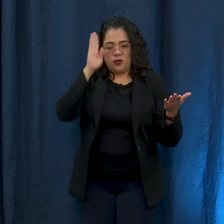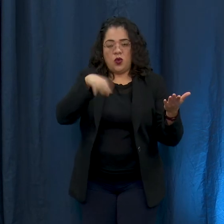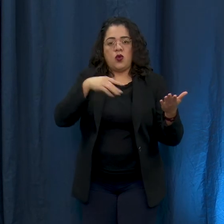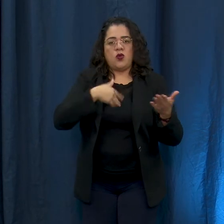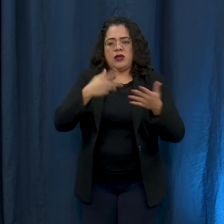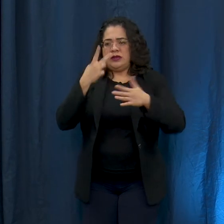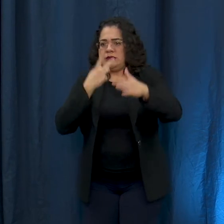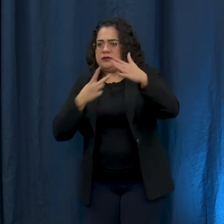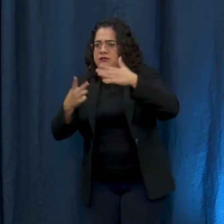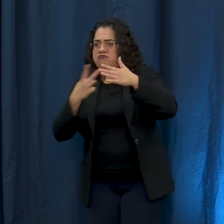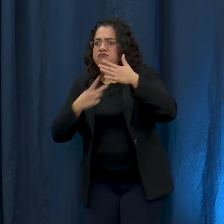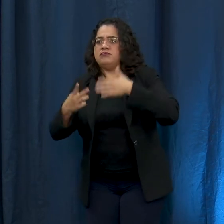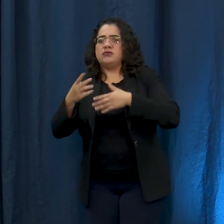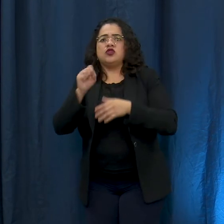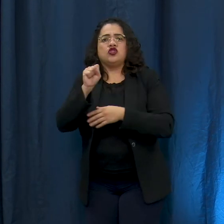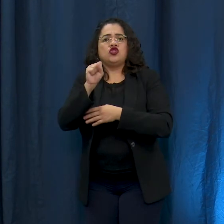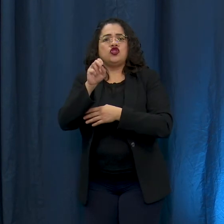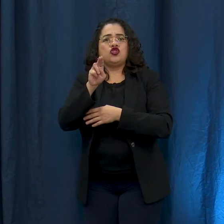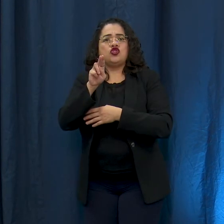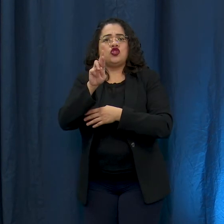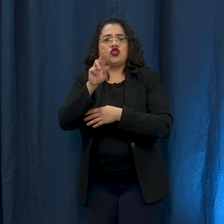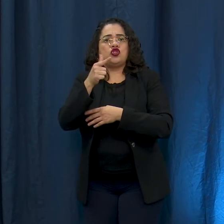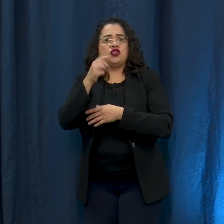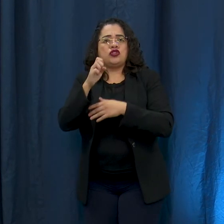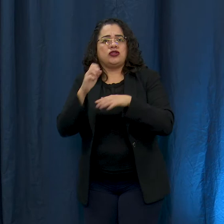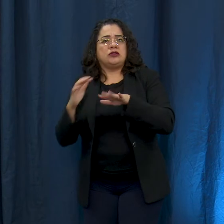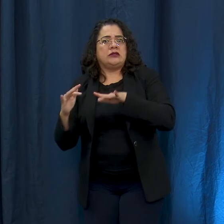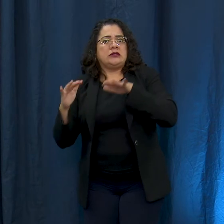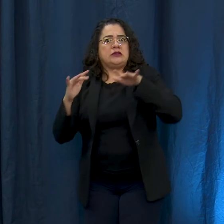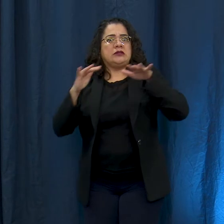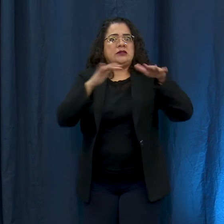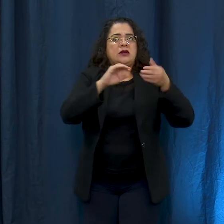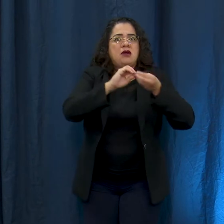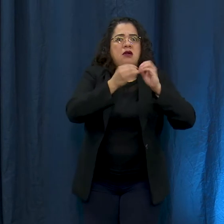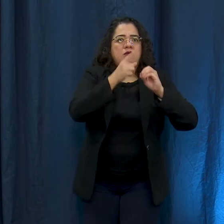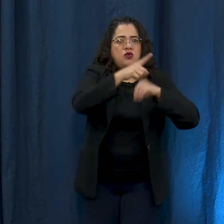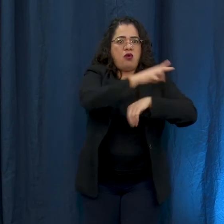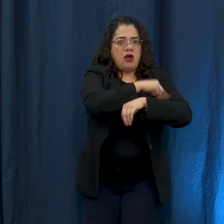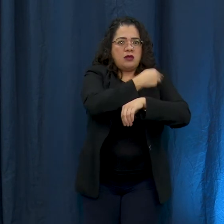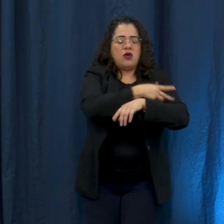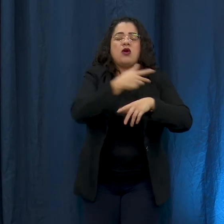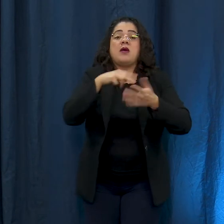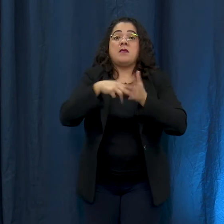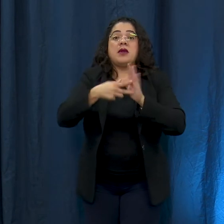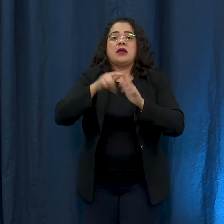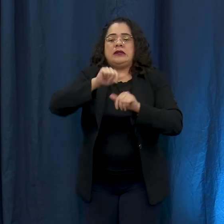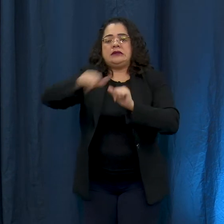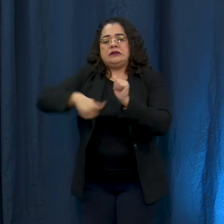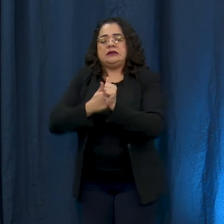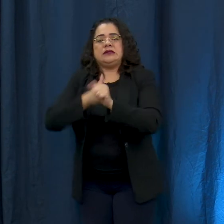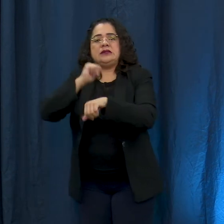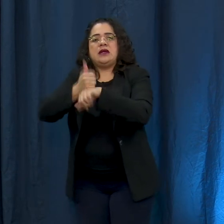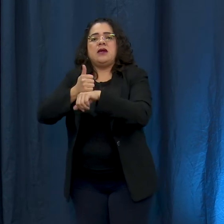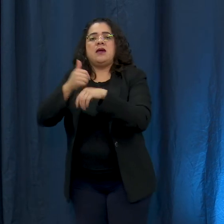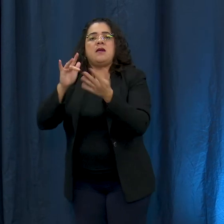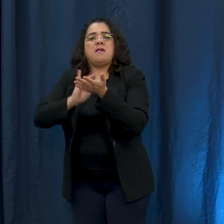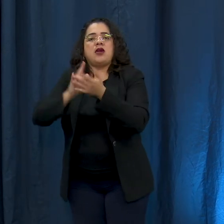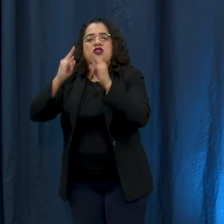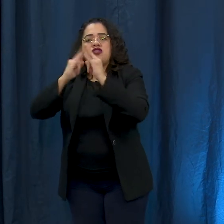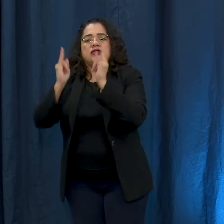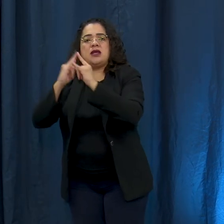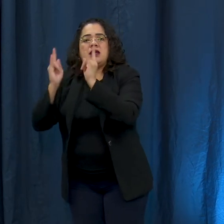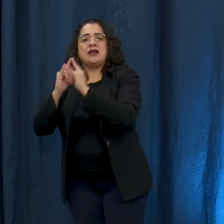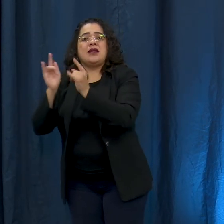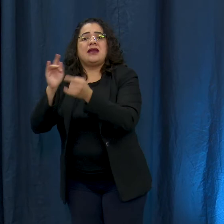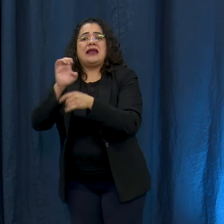a surge in medical patients in Long Beach. As he mentioned, we have set up medical tents outside of emergency